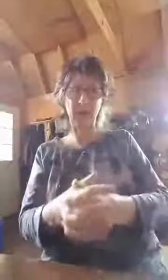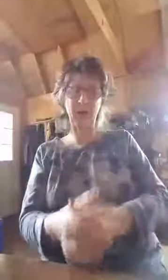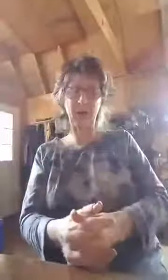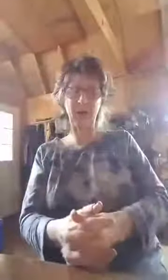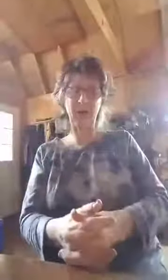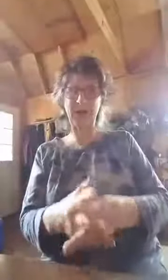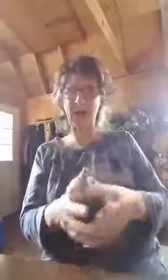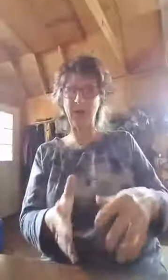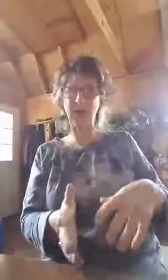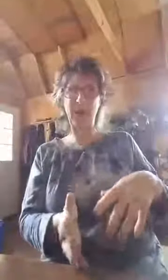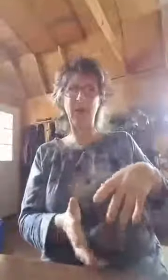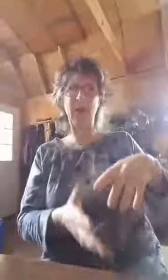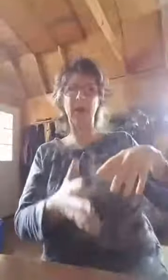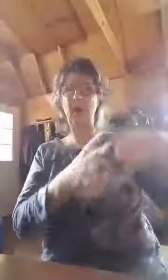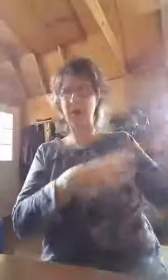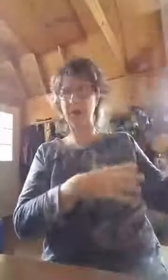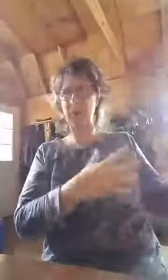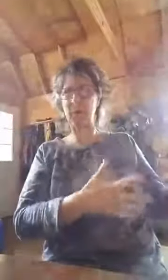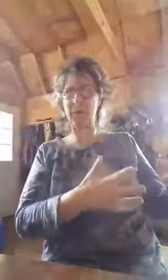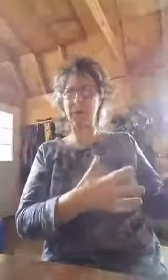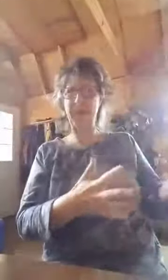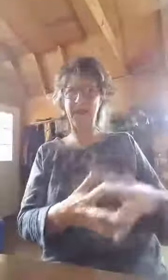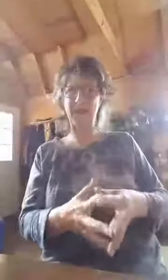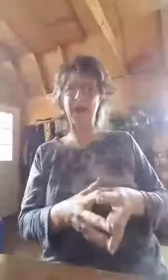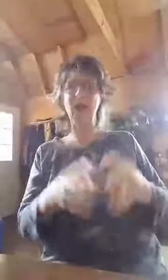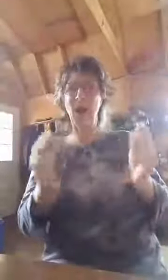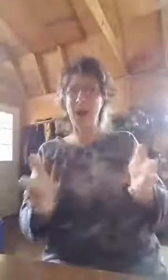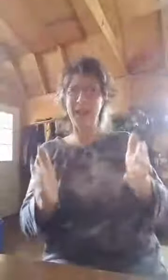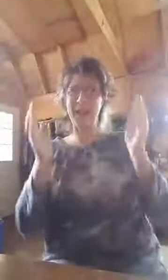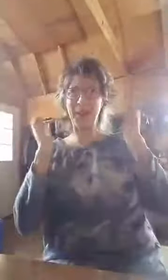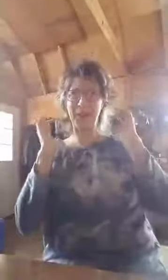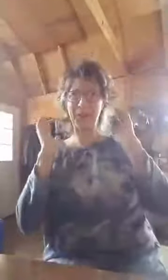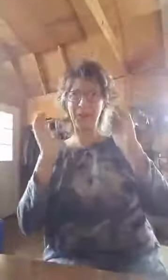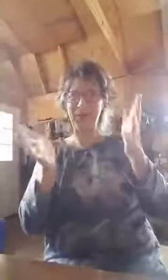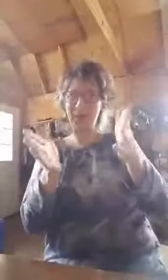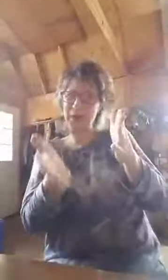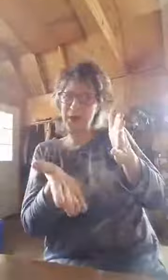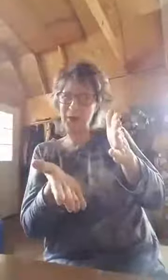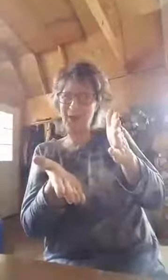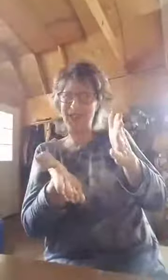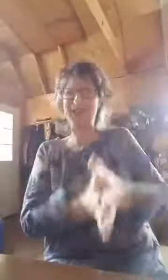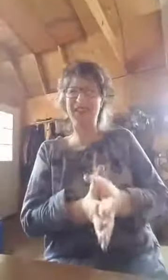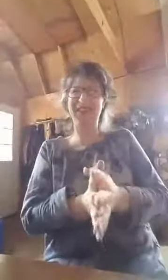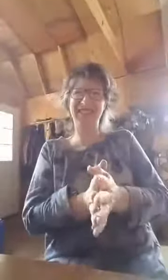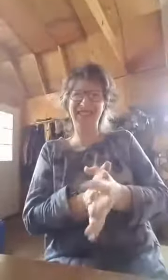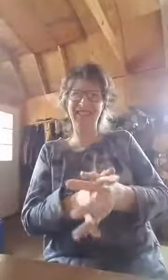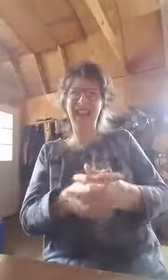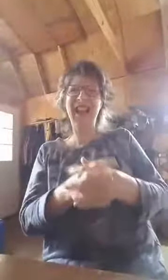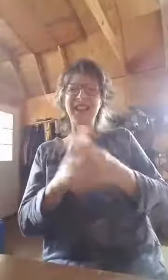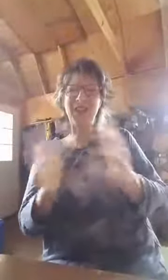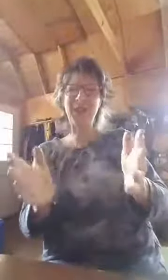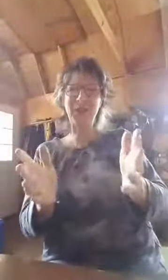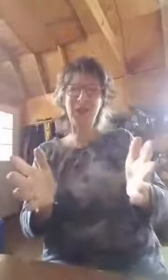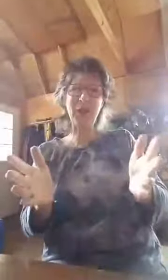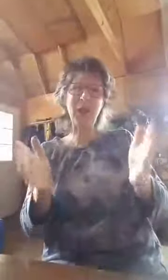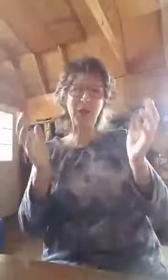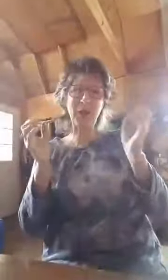profitable because I have a lot of number one bestselling books. Okay. So that's my commercial. Share this video. If